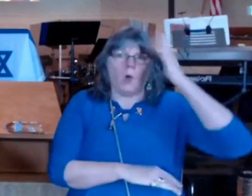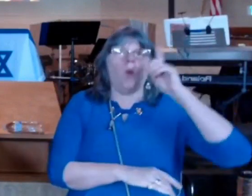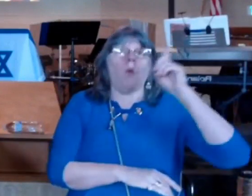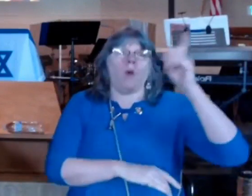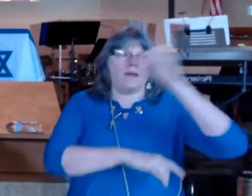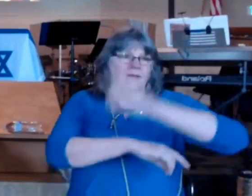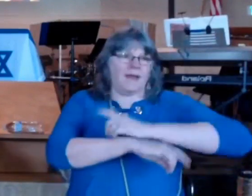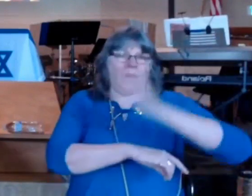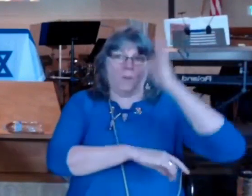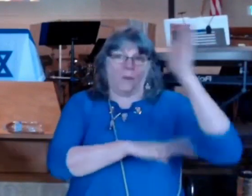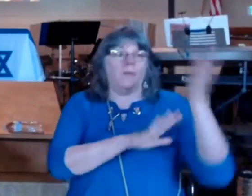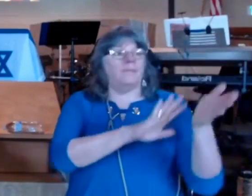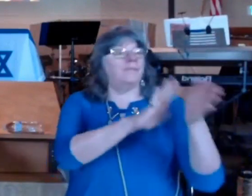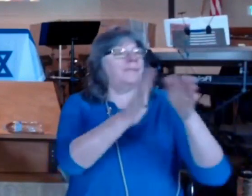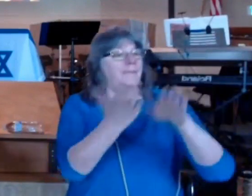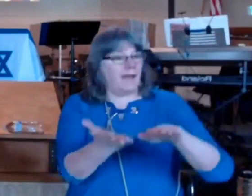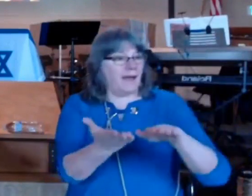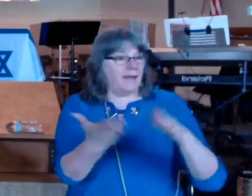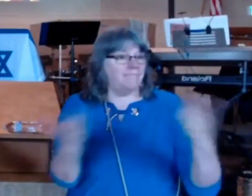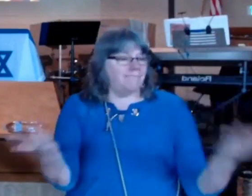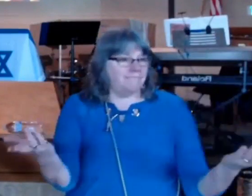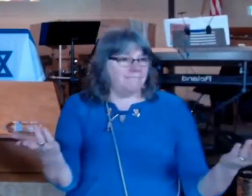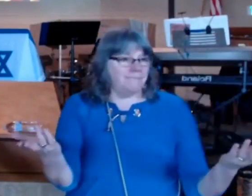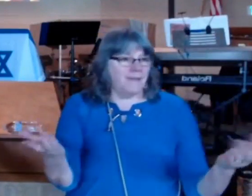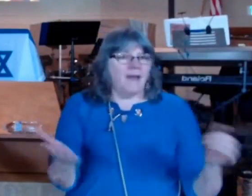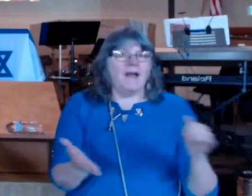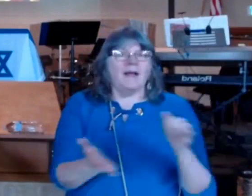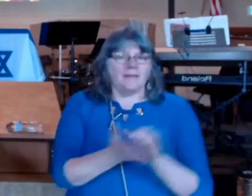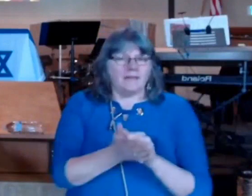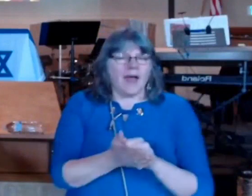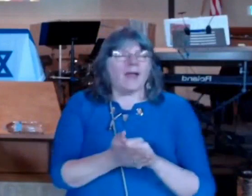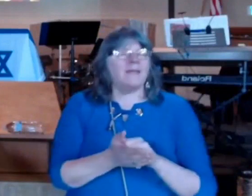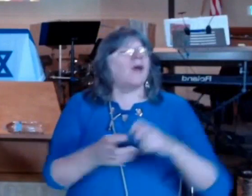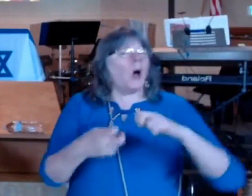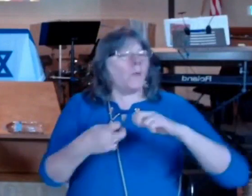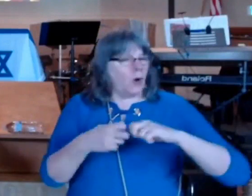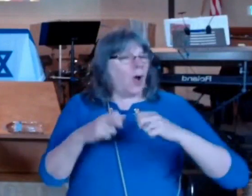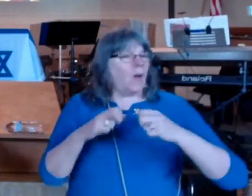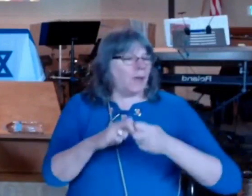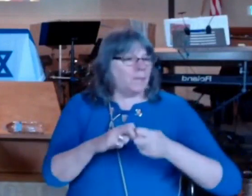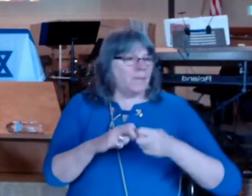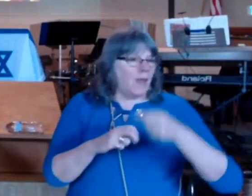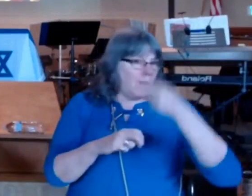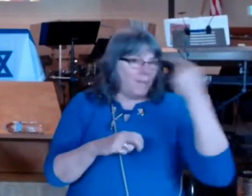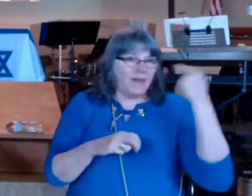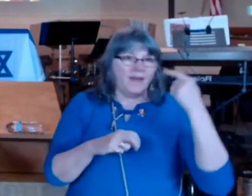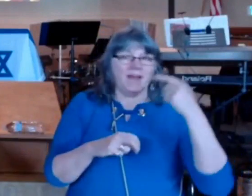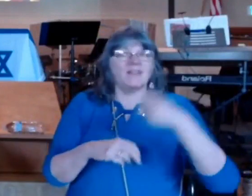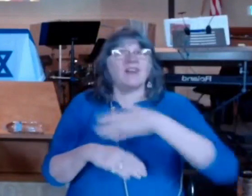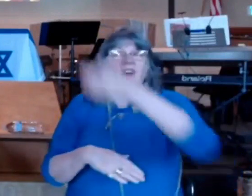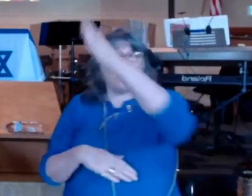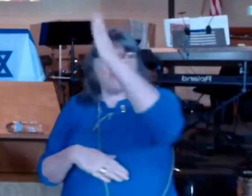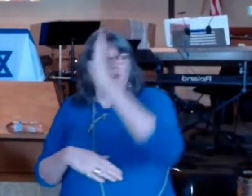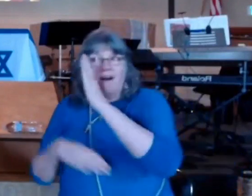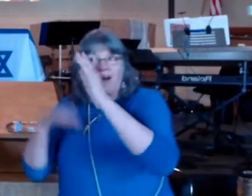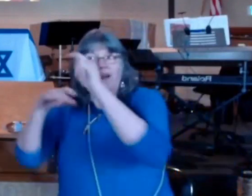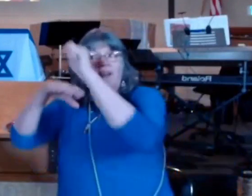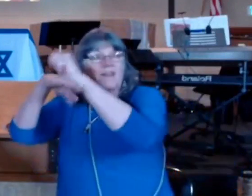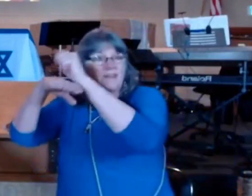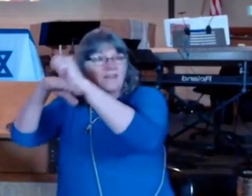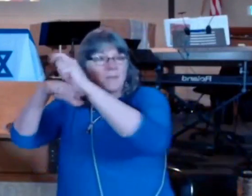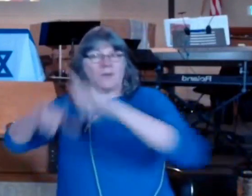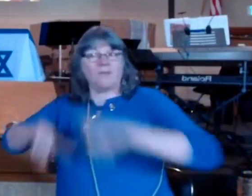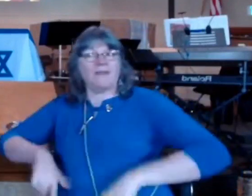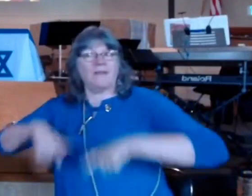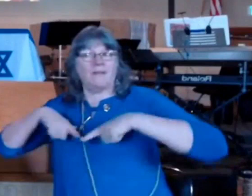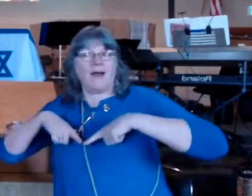so yes the human problem of ceremonial contamination comes from the original sin and